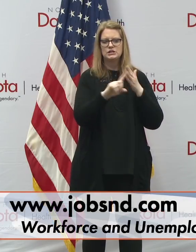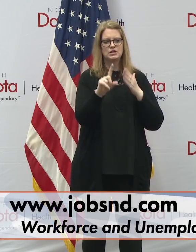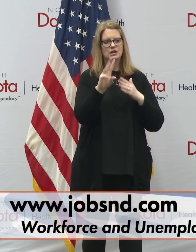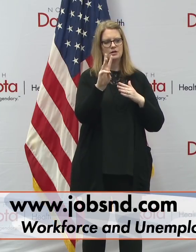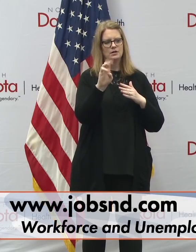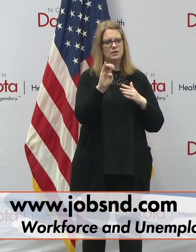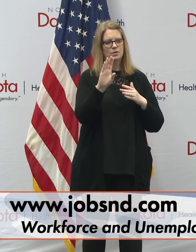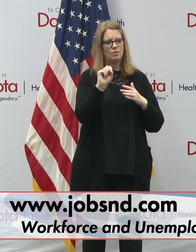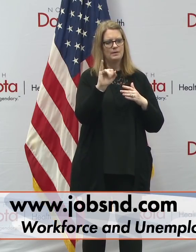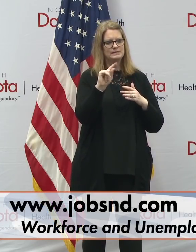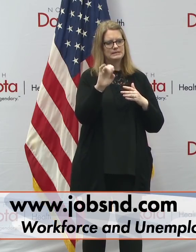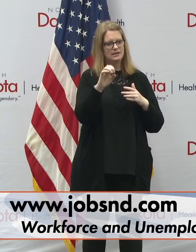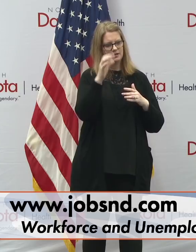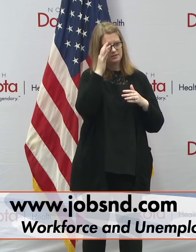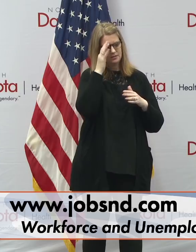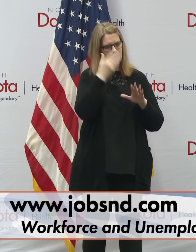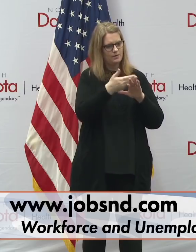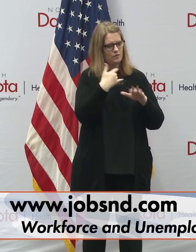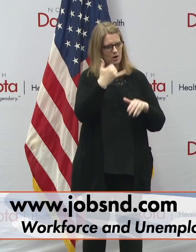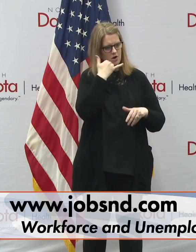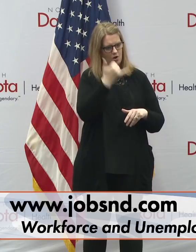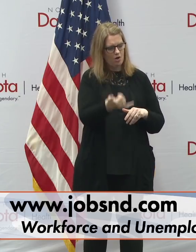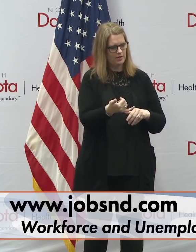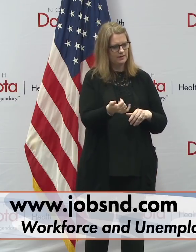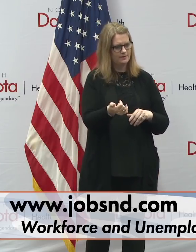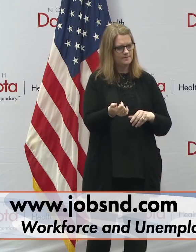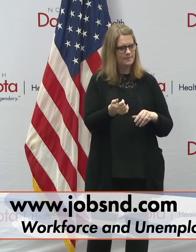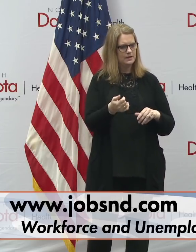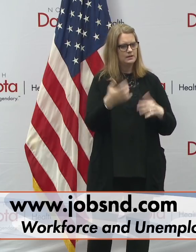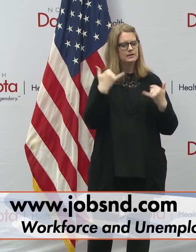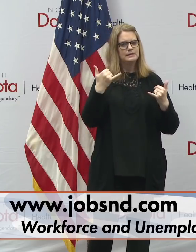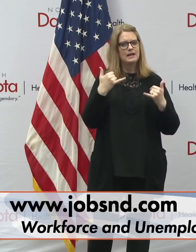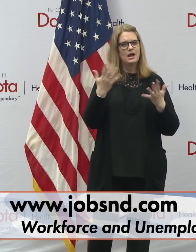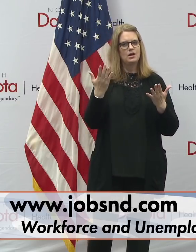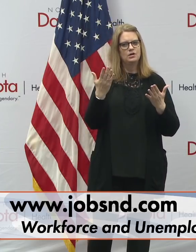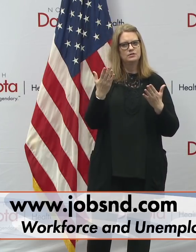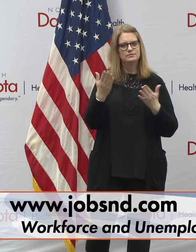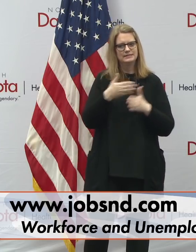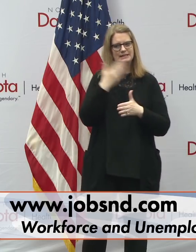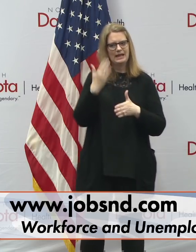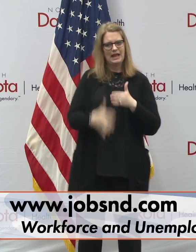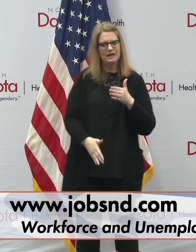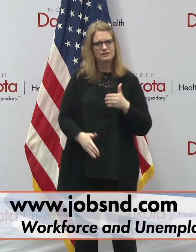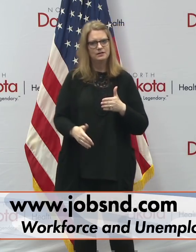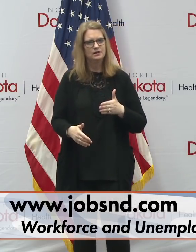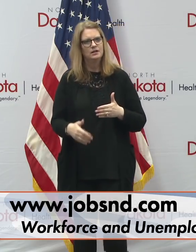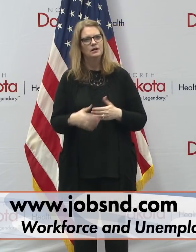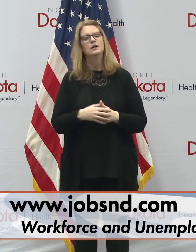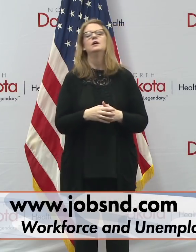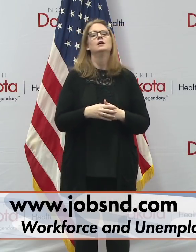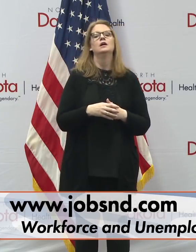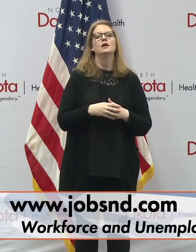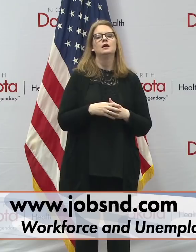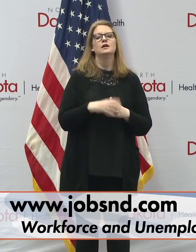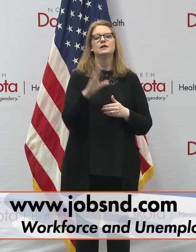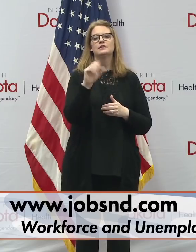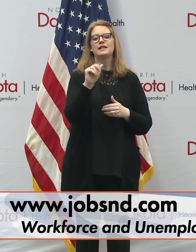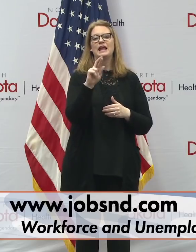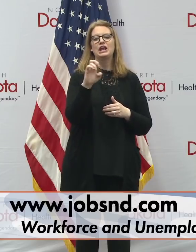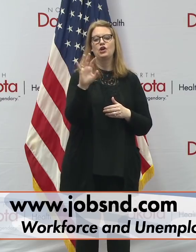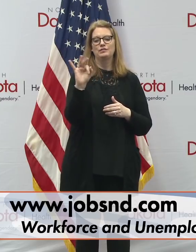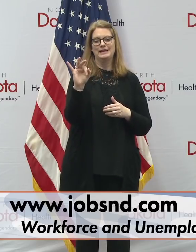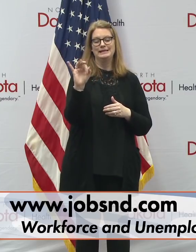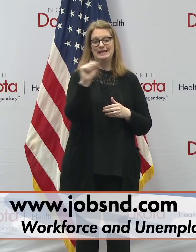website before calling. In closing today, a couple things. One is I want to talk about the CARE 19